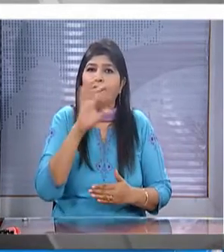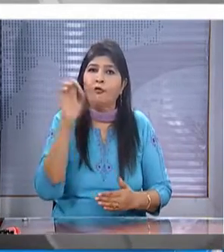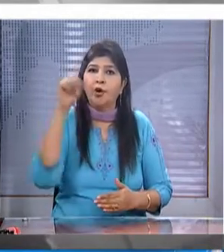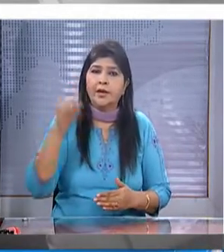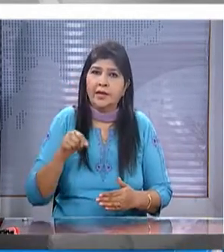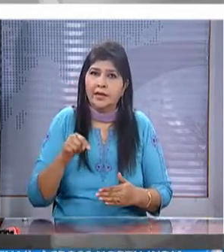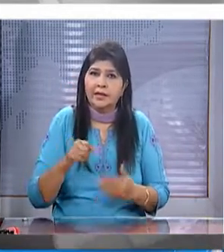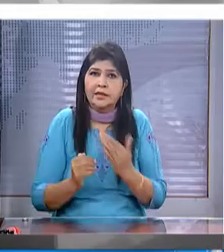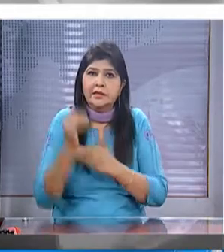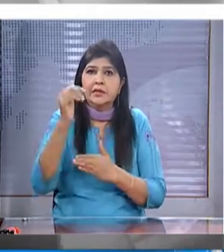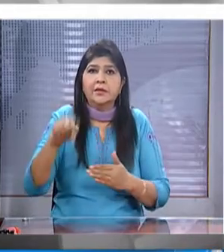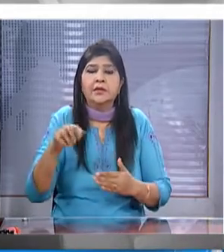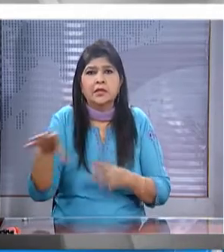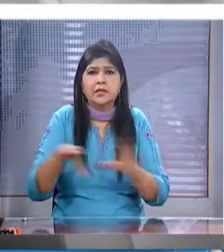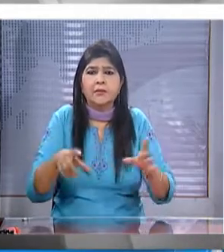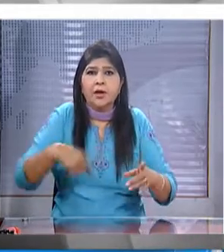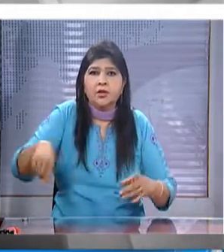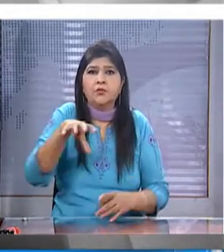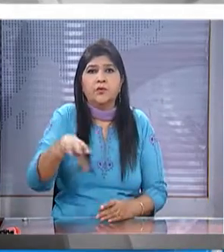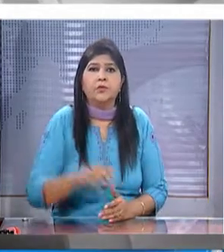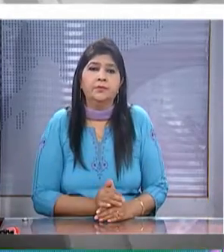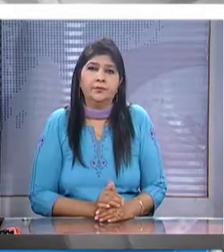degree celsius mark in some parts of the city